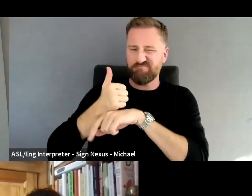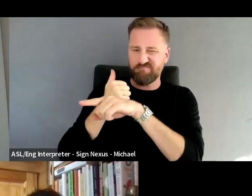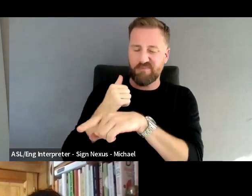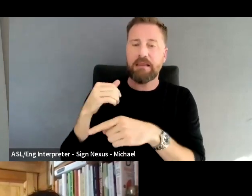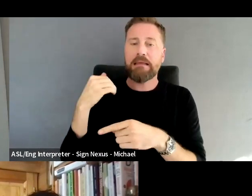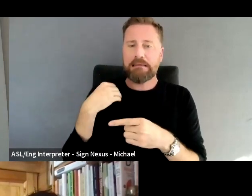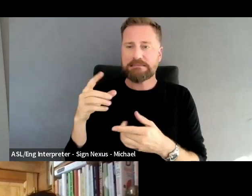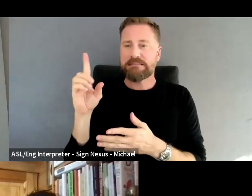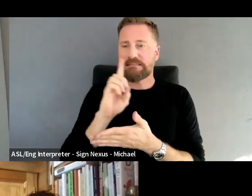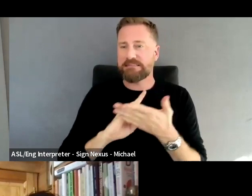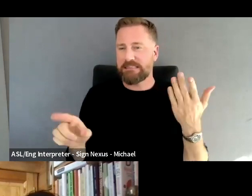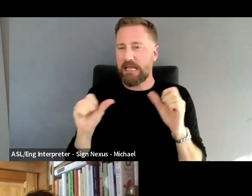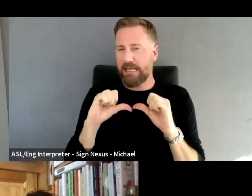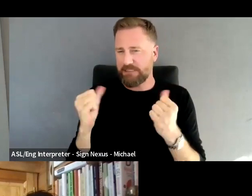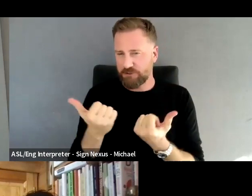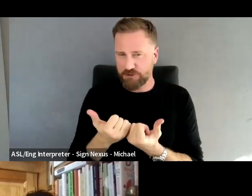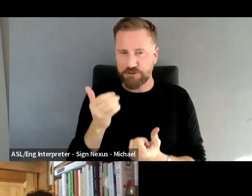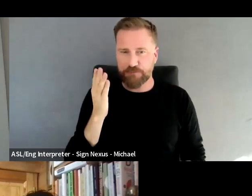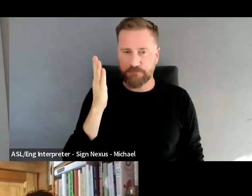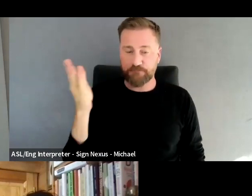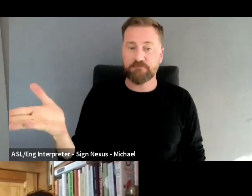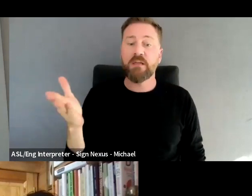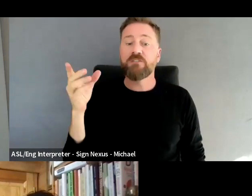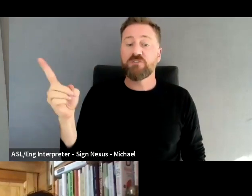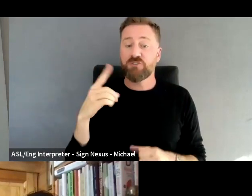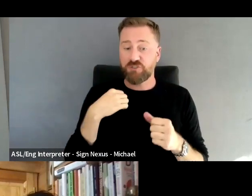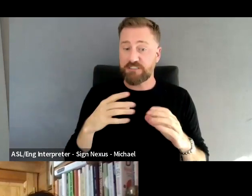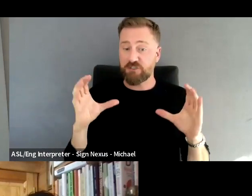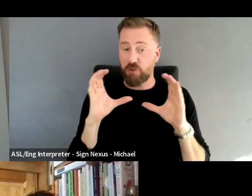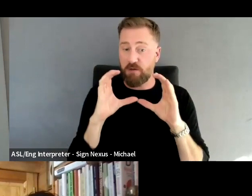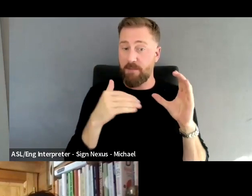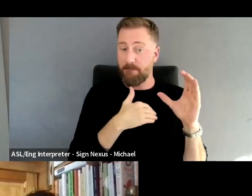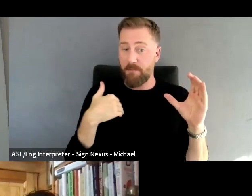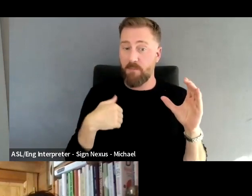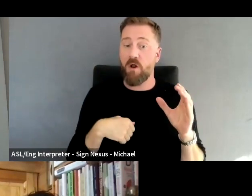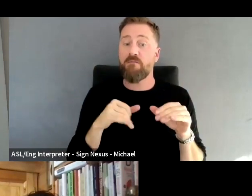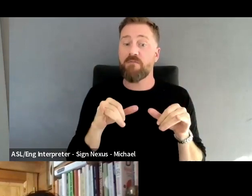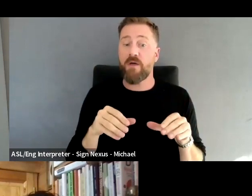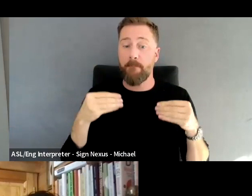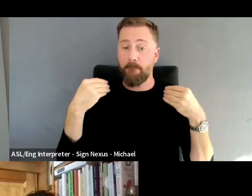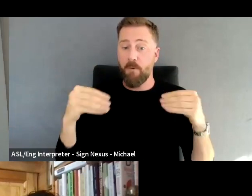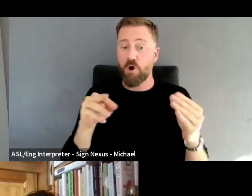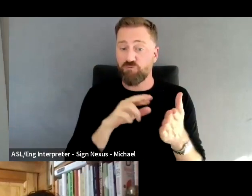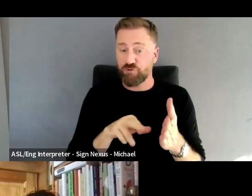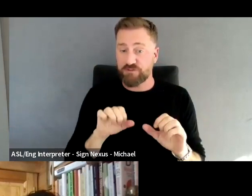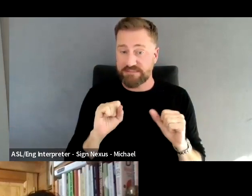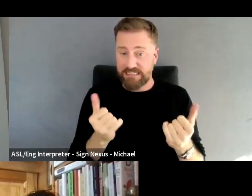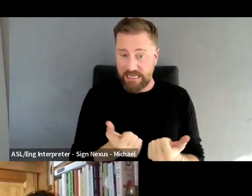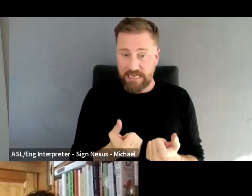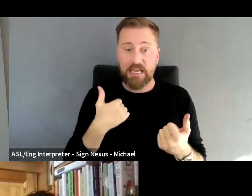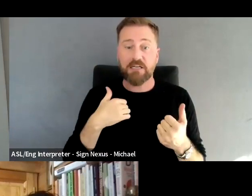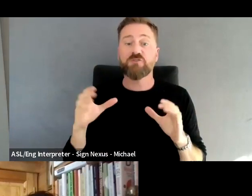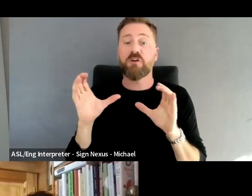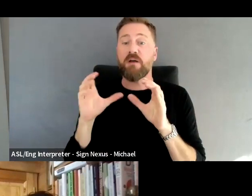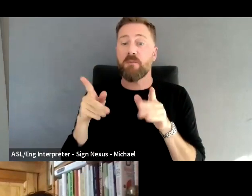Hempel is a certified member of the Market Research Society, a certified professional in accessibility with the